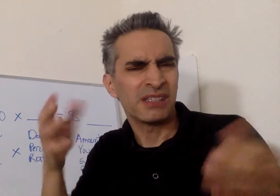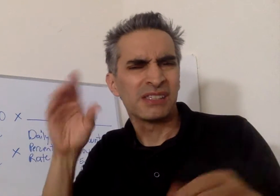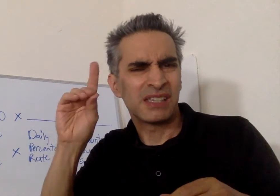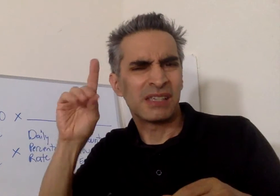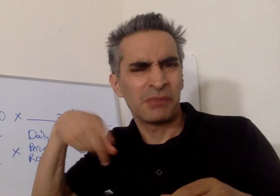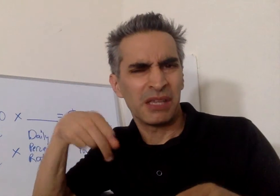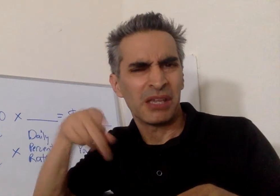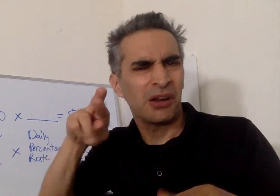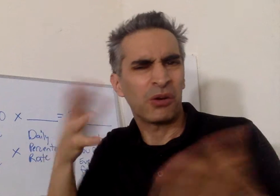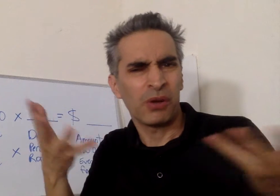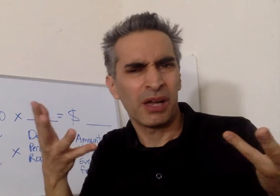what's the DPR?